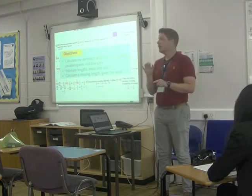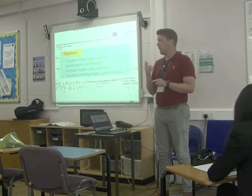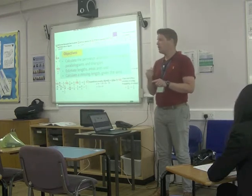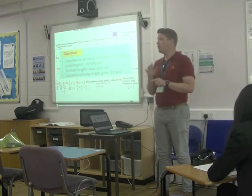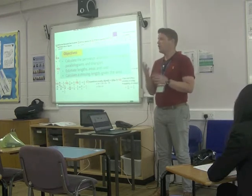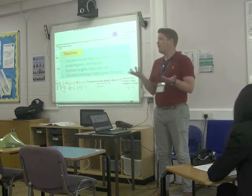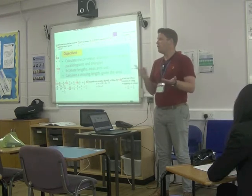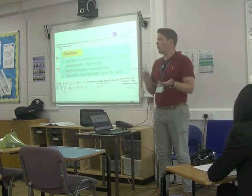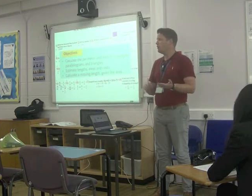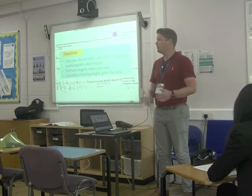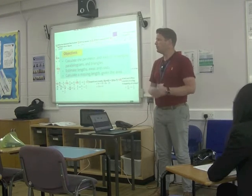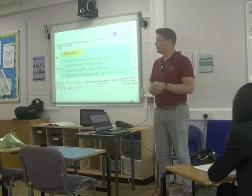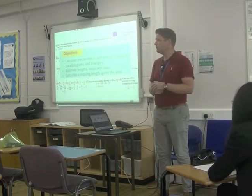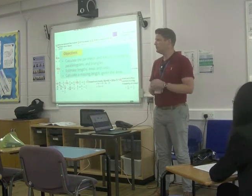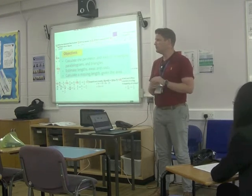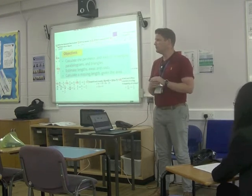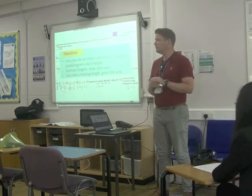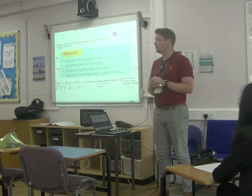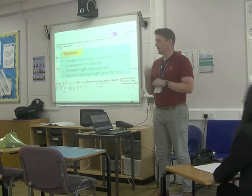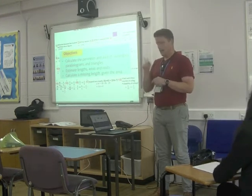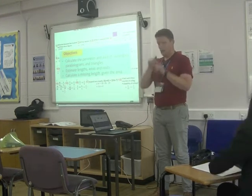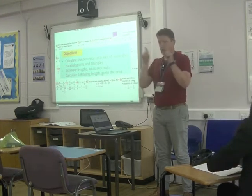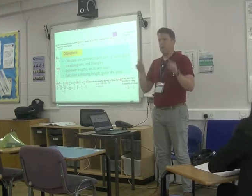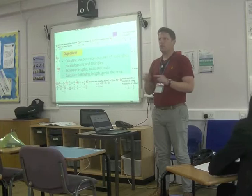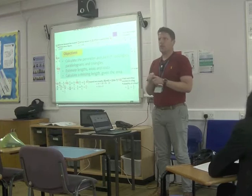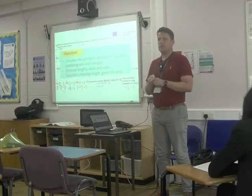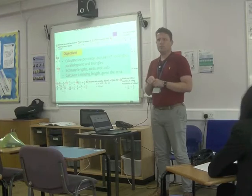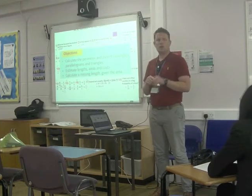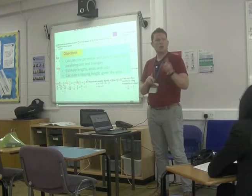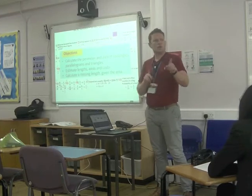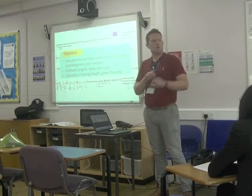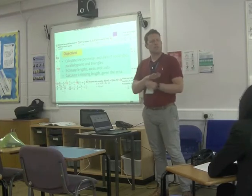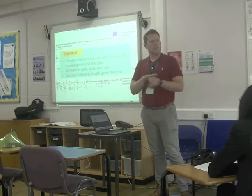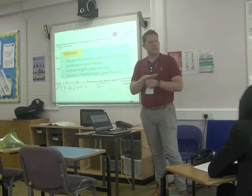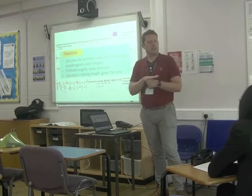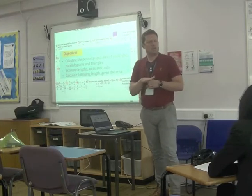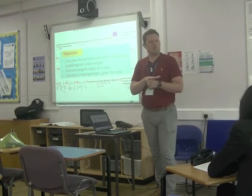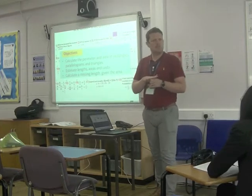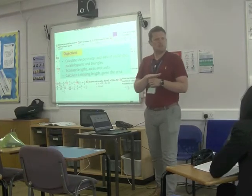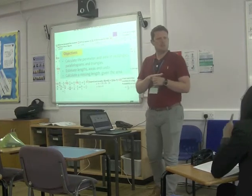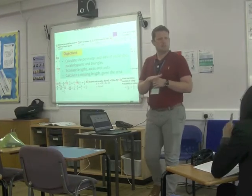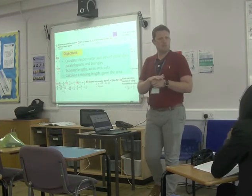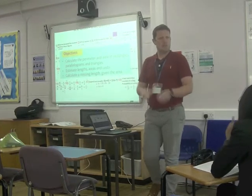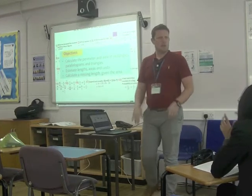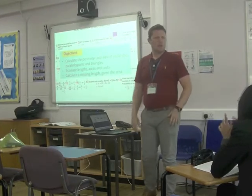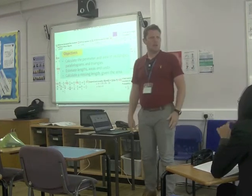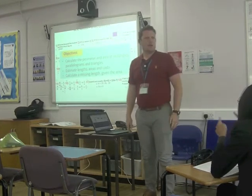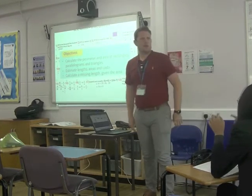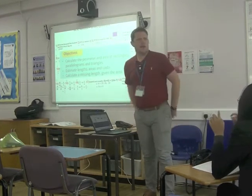Outside of what? The shape. Outside of the shape. What's the area? The